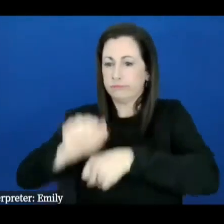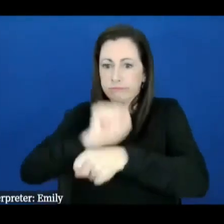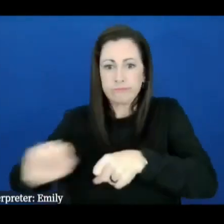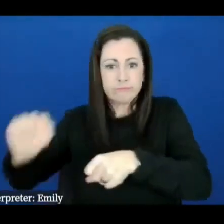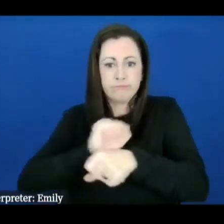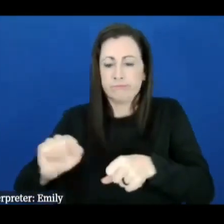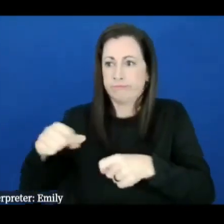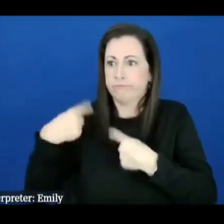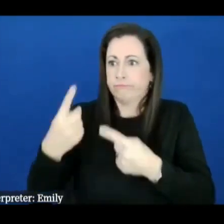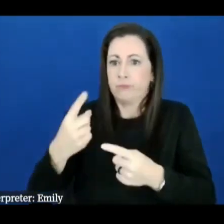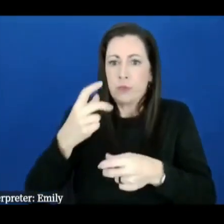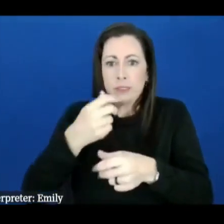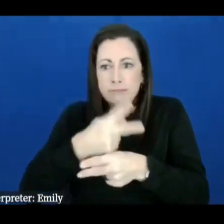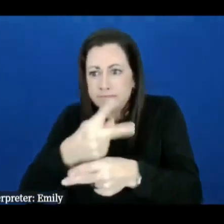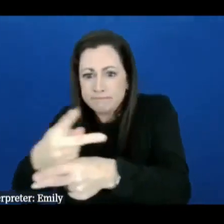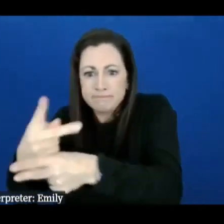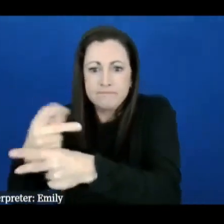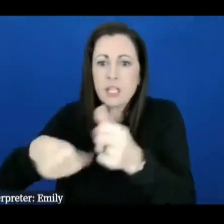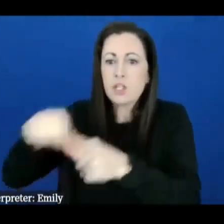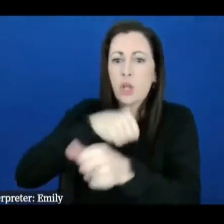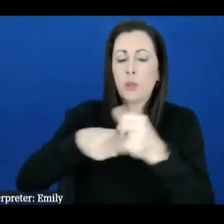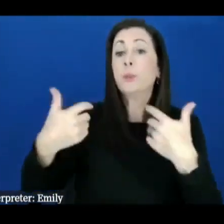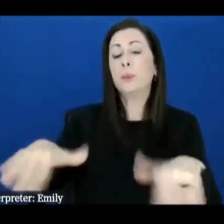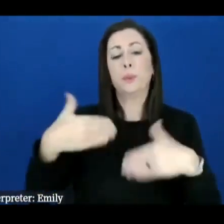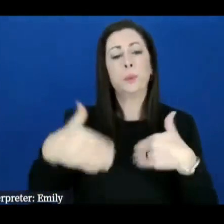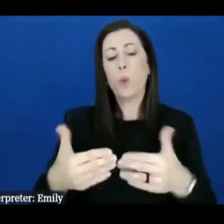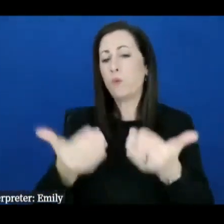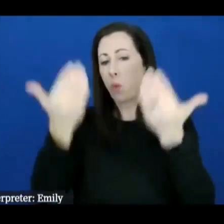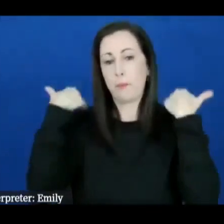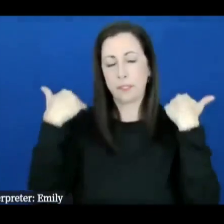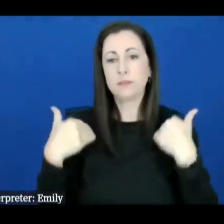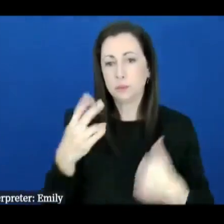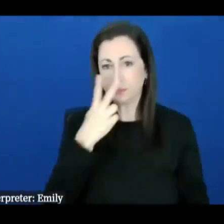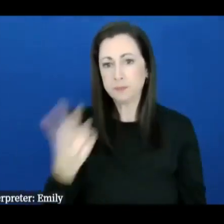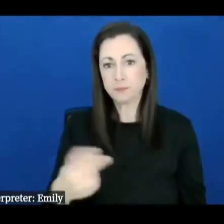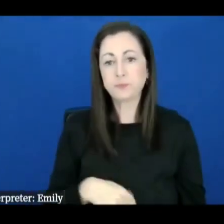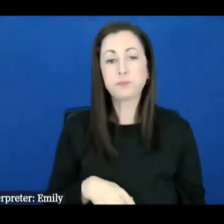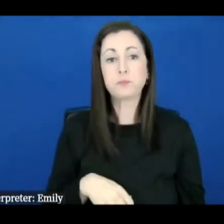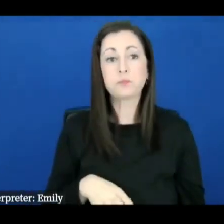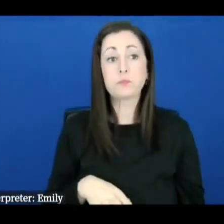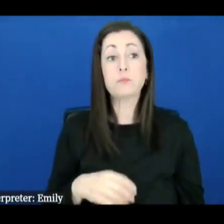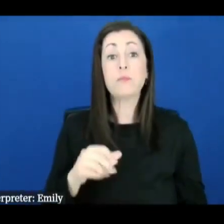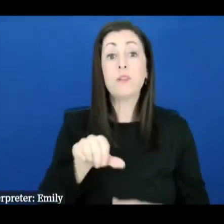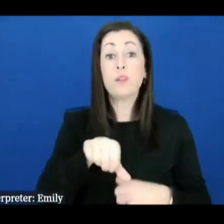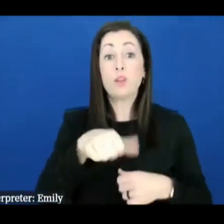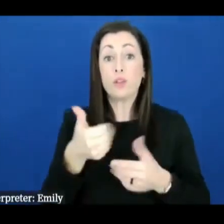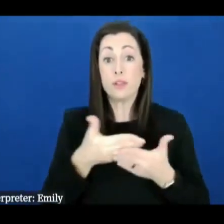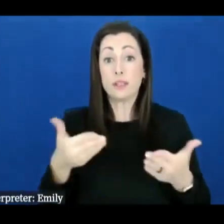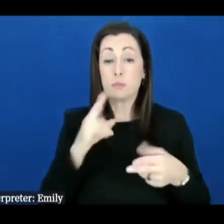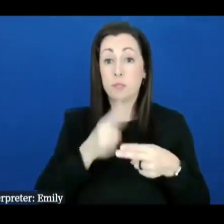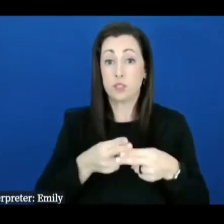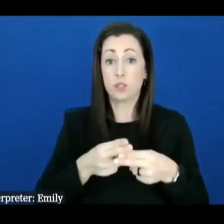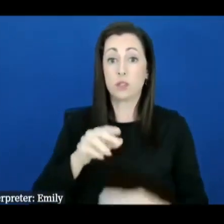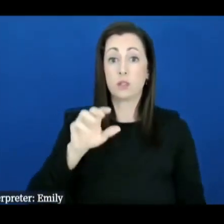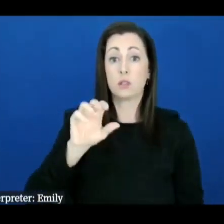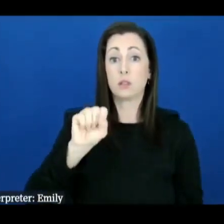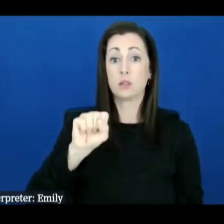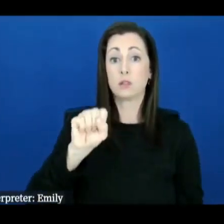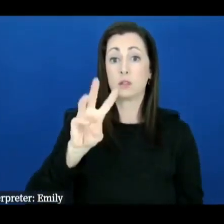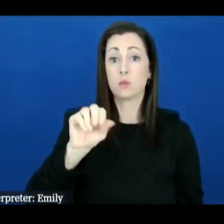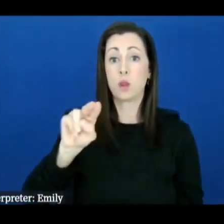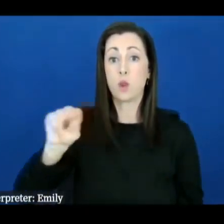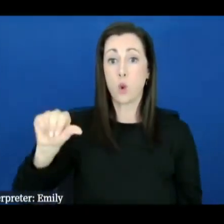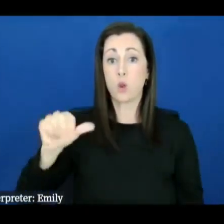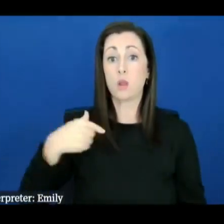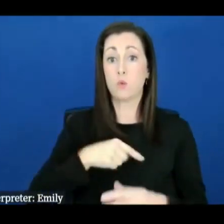the other thing i want to mention is that in swananoa we have mobilized our latinx community hub